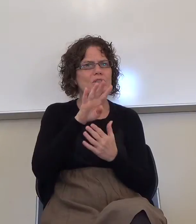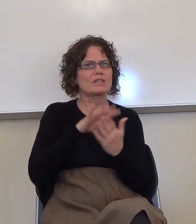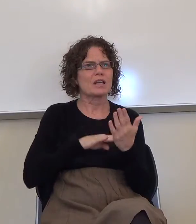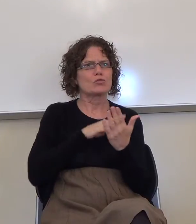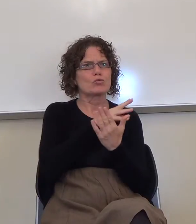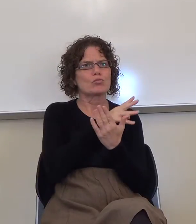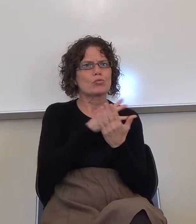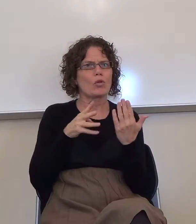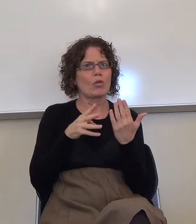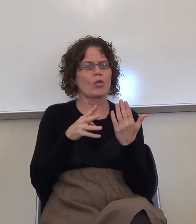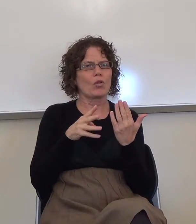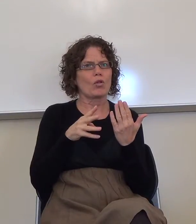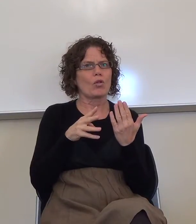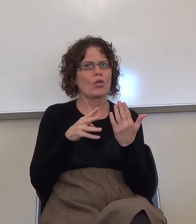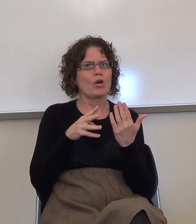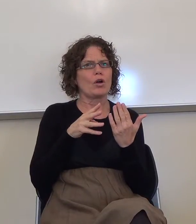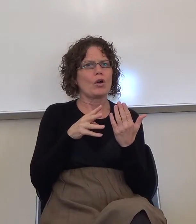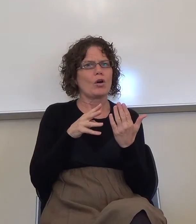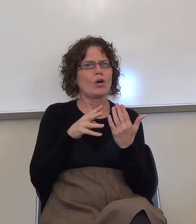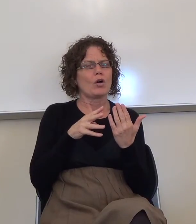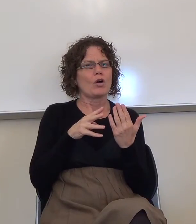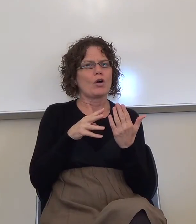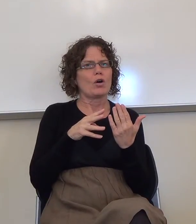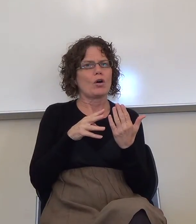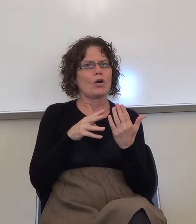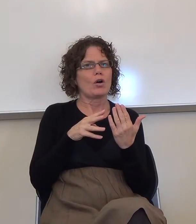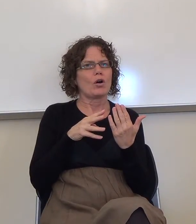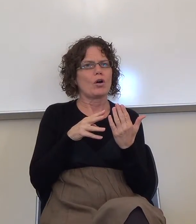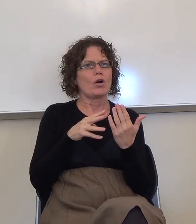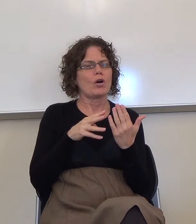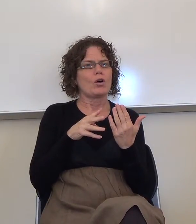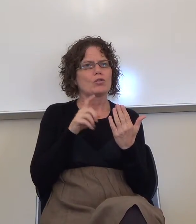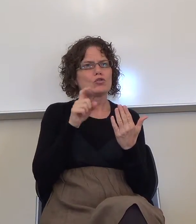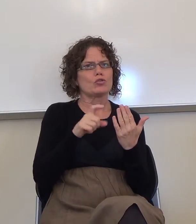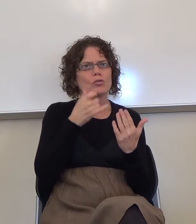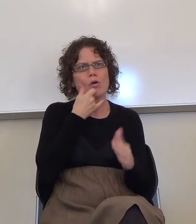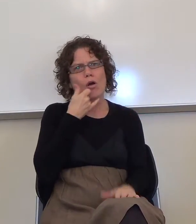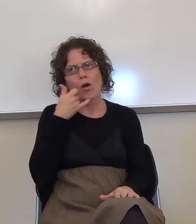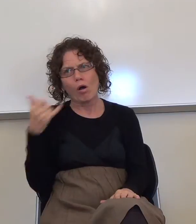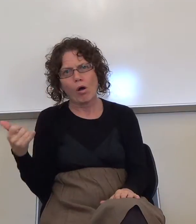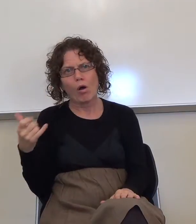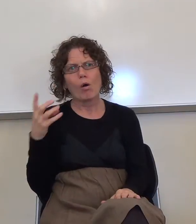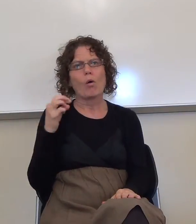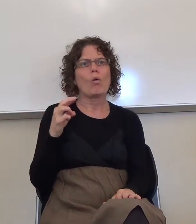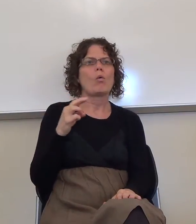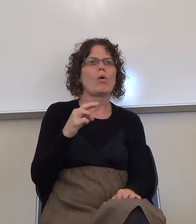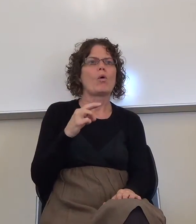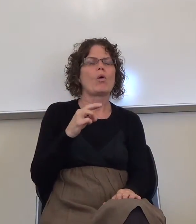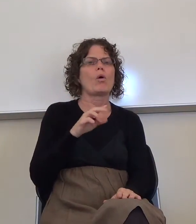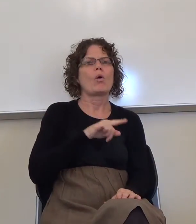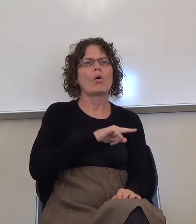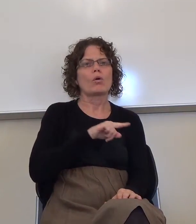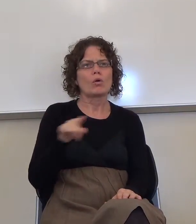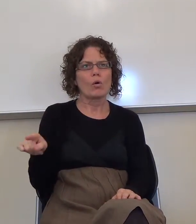Okay, you guys should probably give them a call or go down and visit and see,